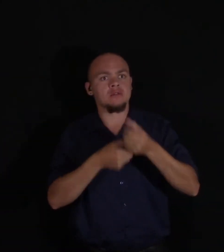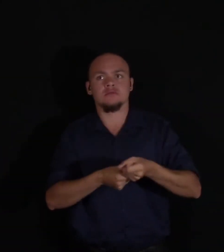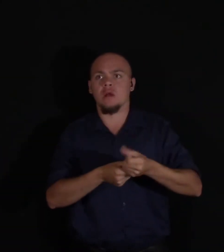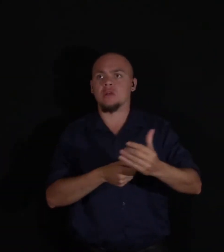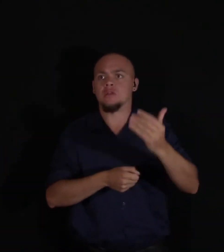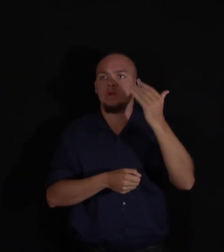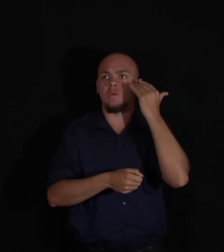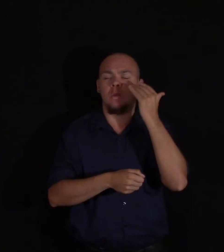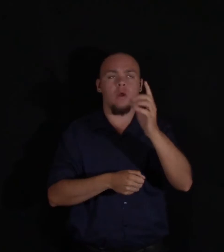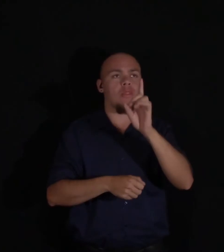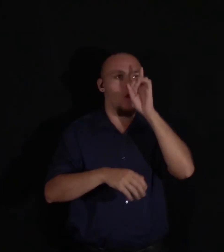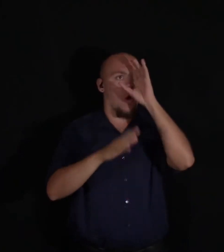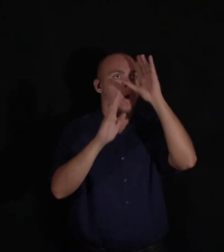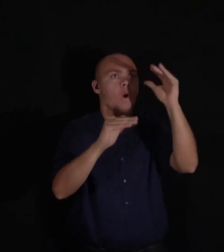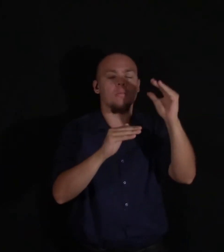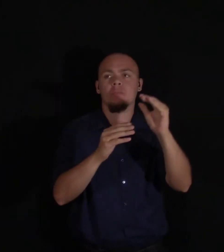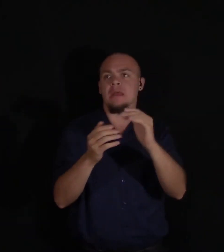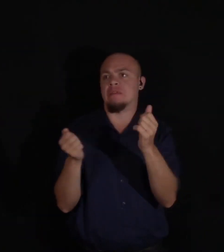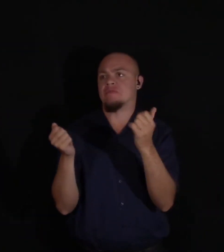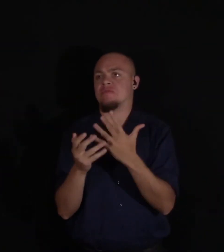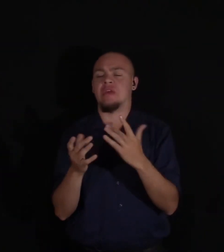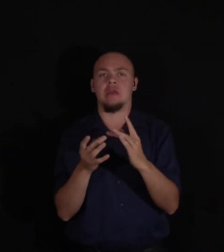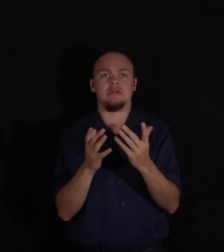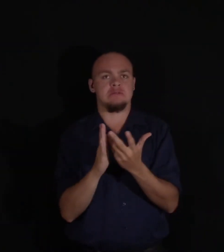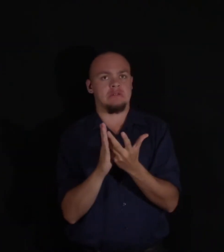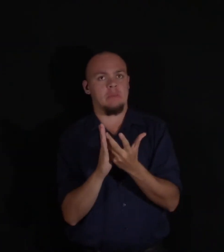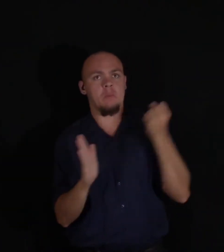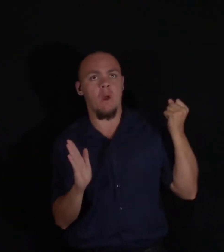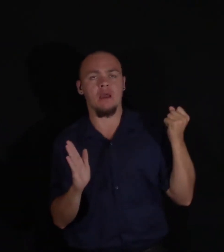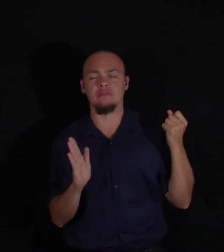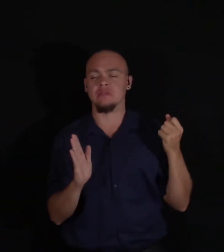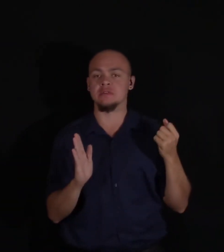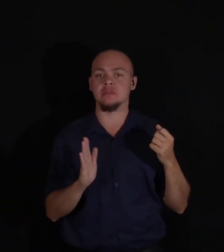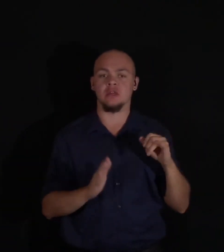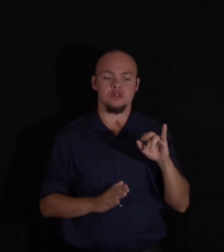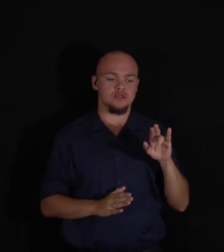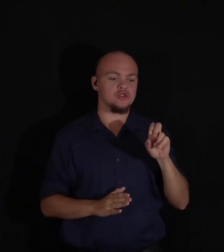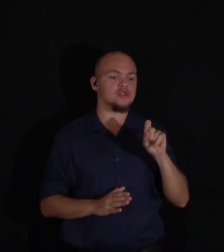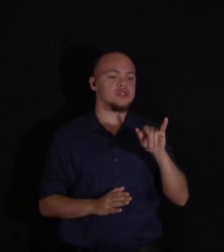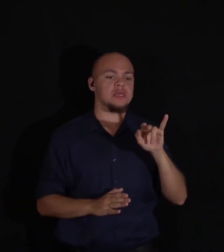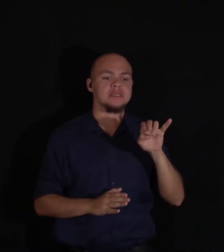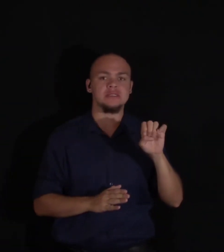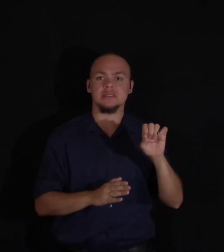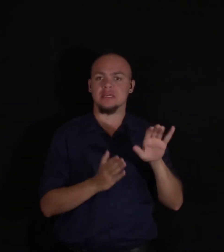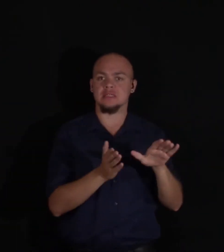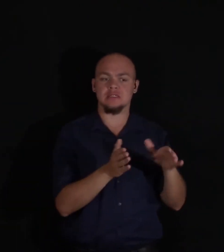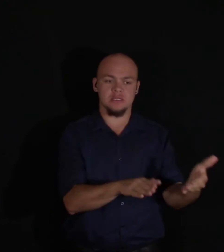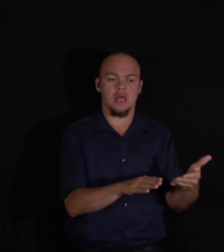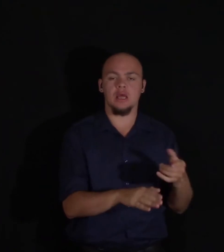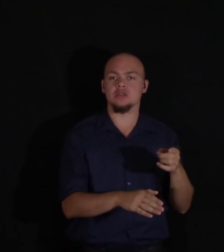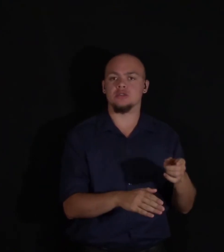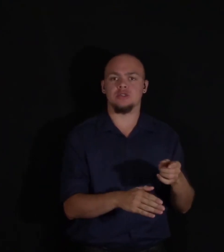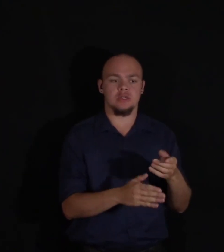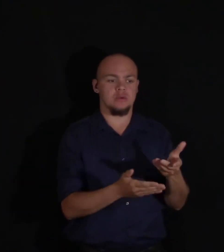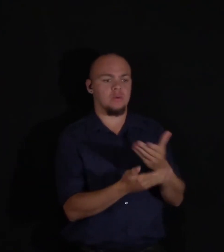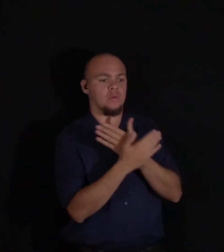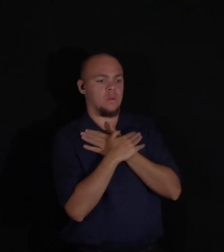of hope and fear. Justine died, she rested, and I was alive.